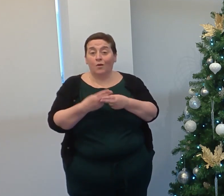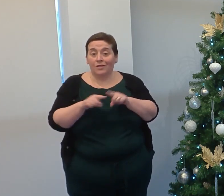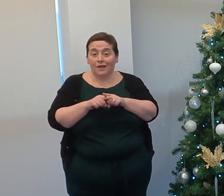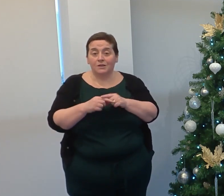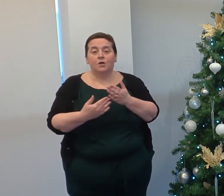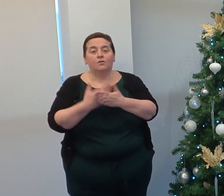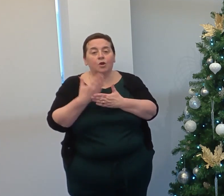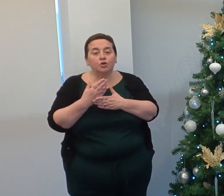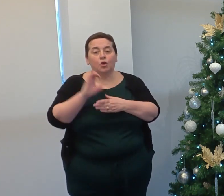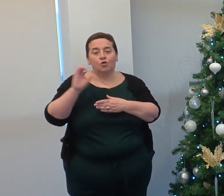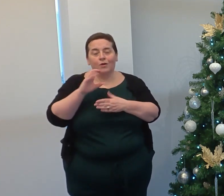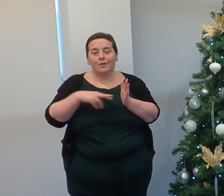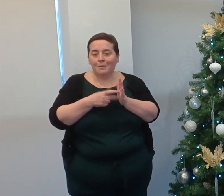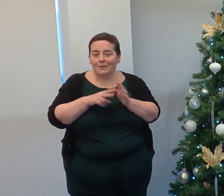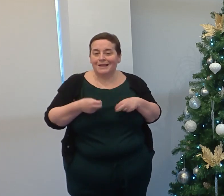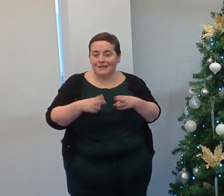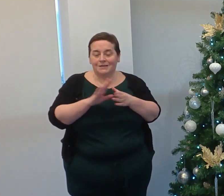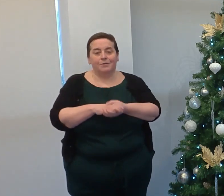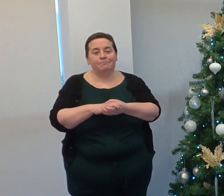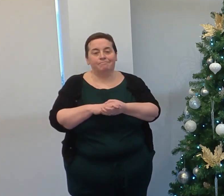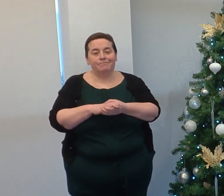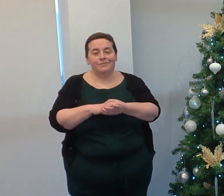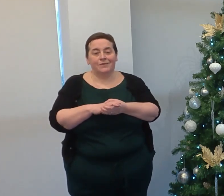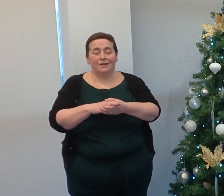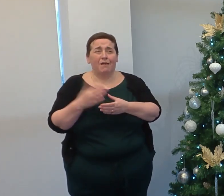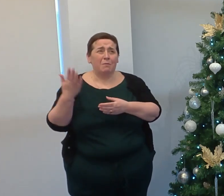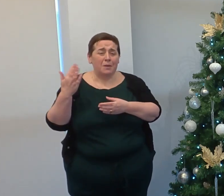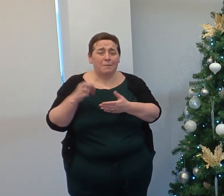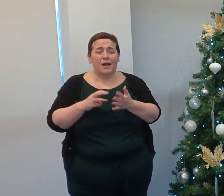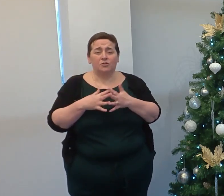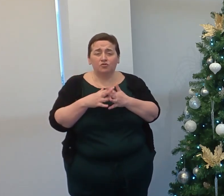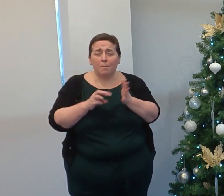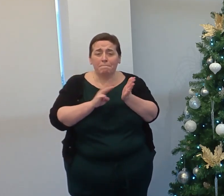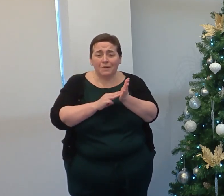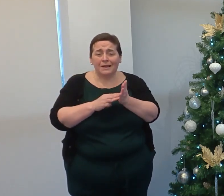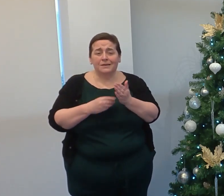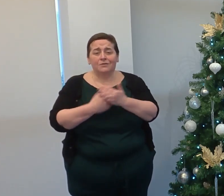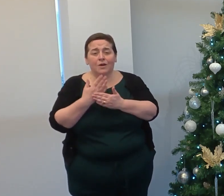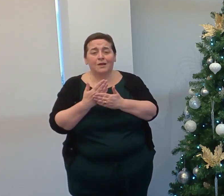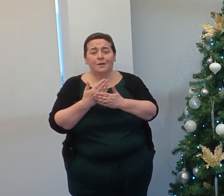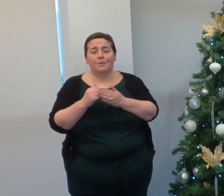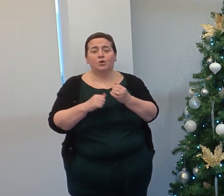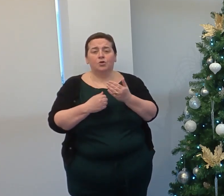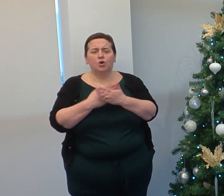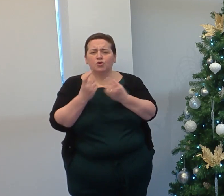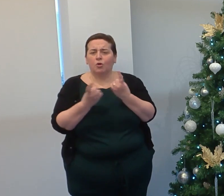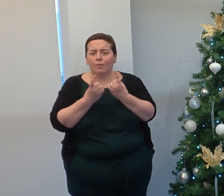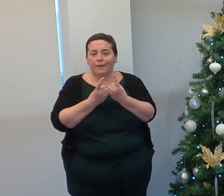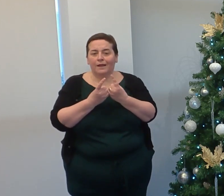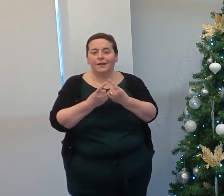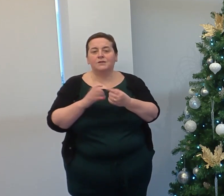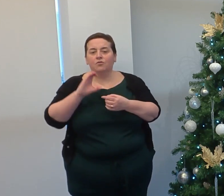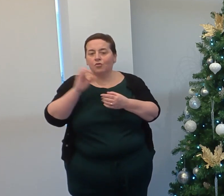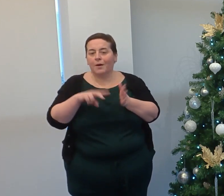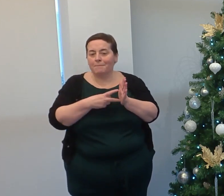system. We have spent the last few months developing an update for the curriculum plan, which is currently in testing.